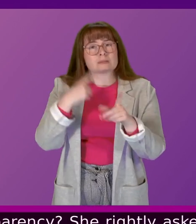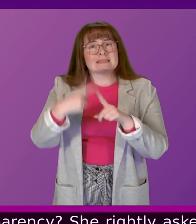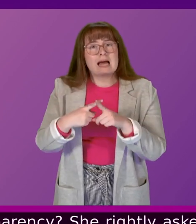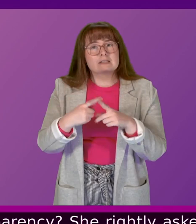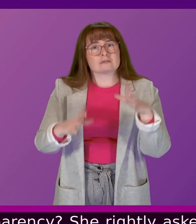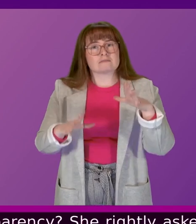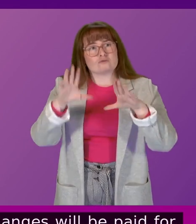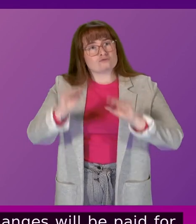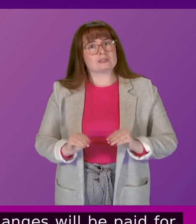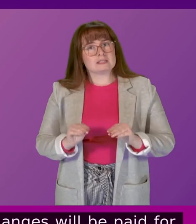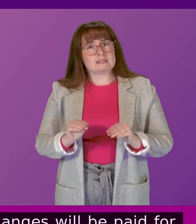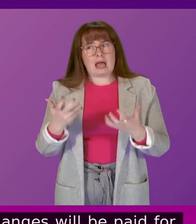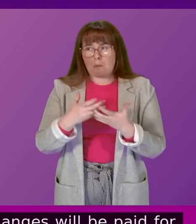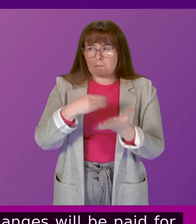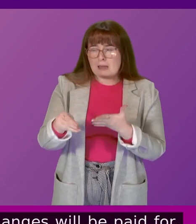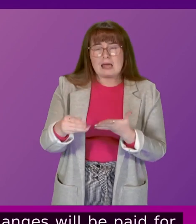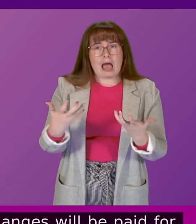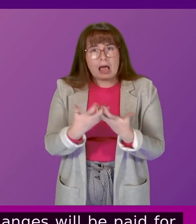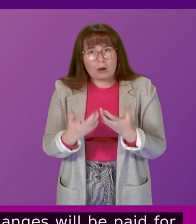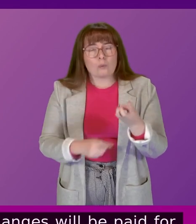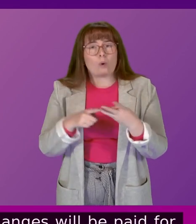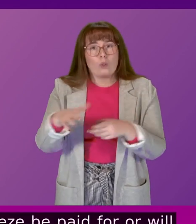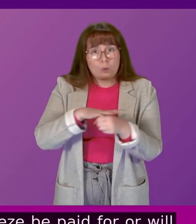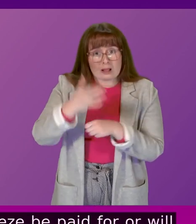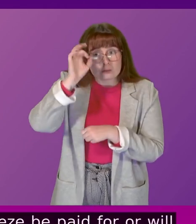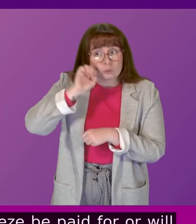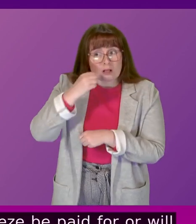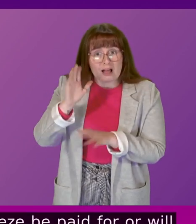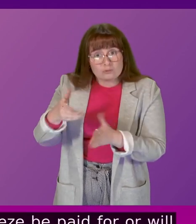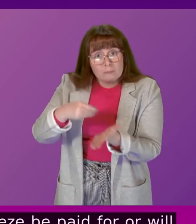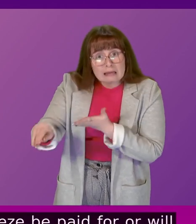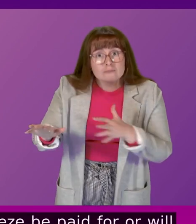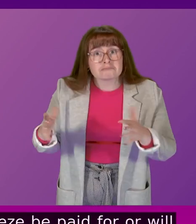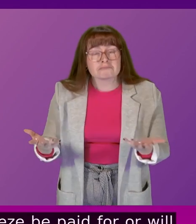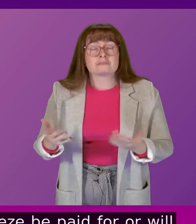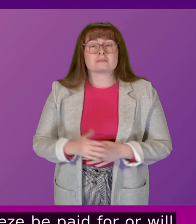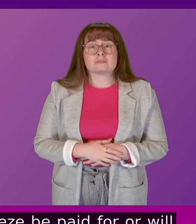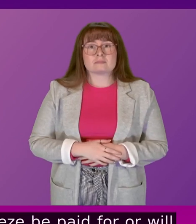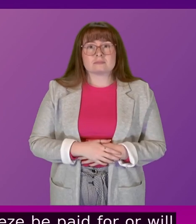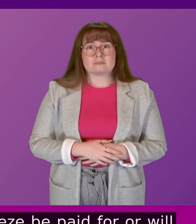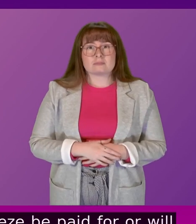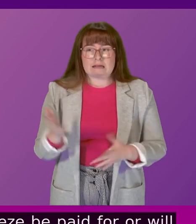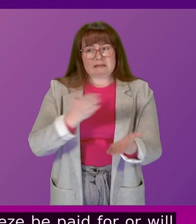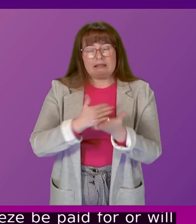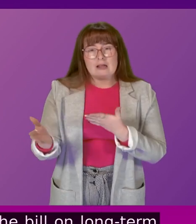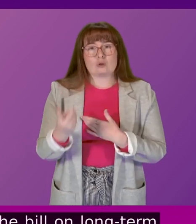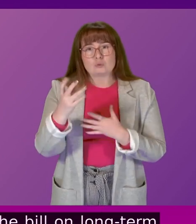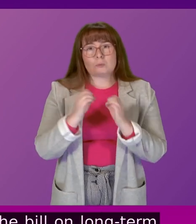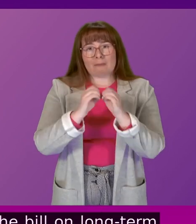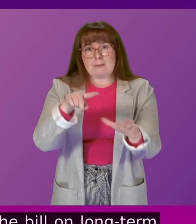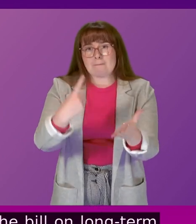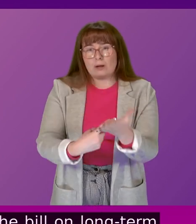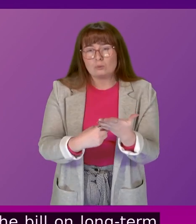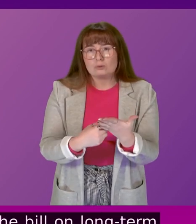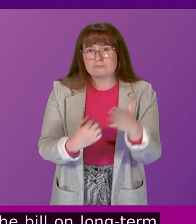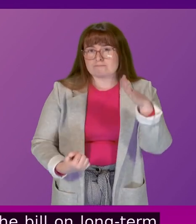be paid for or will local authorities be asked to fit the bill? On long-term planning the fiscal commission is clear there's a two billion pound hole but